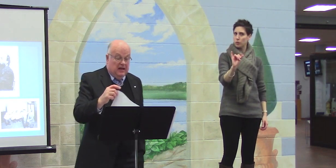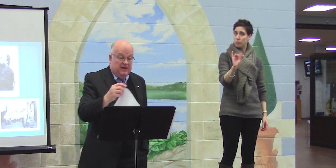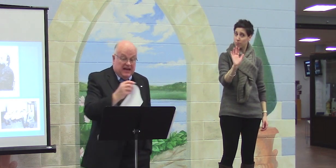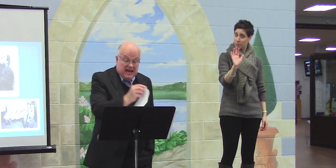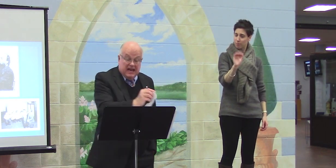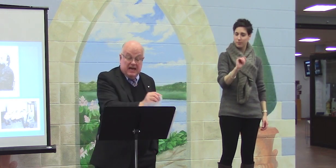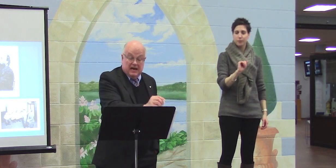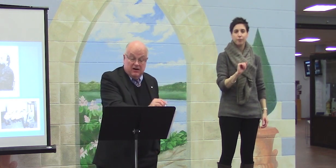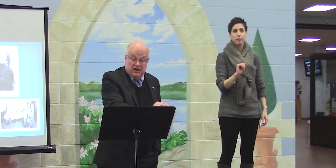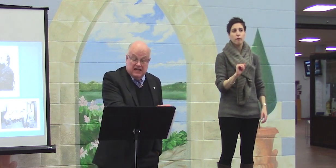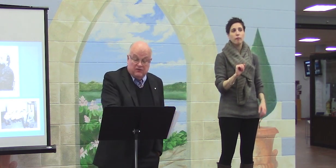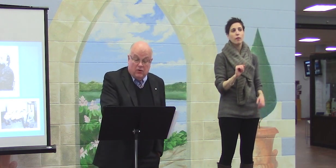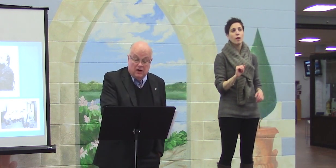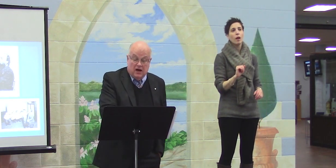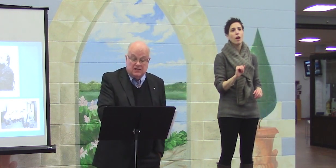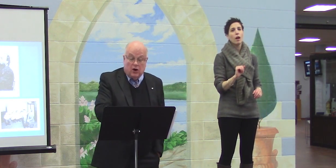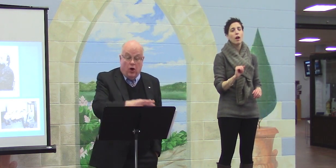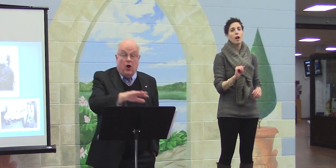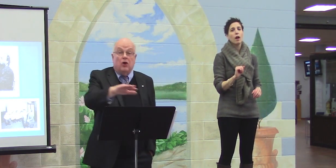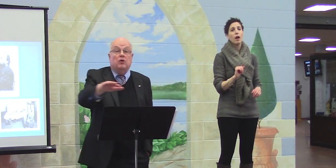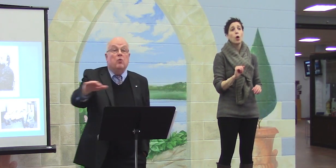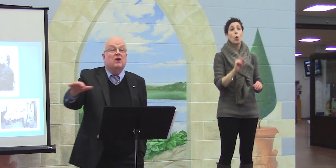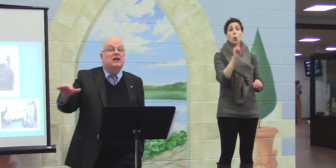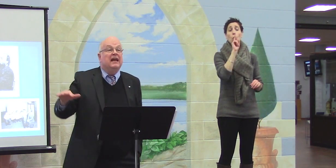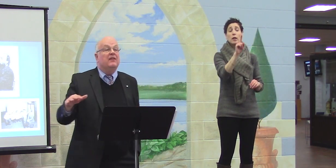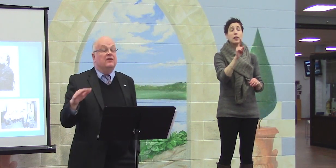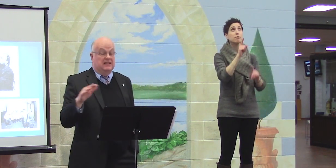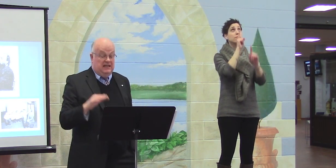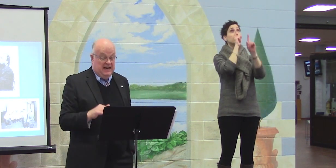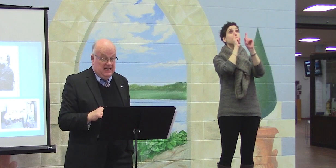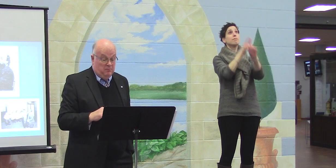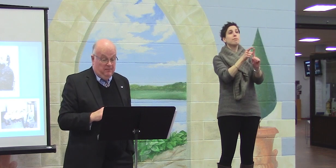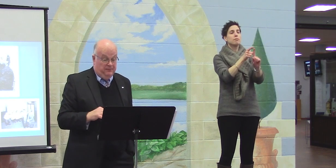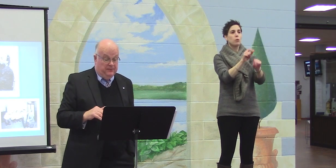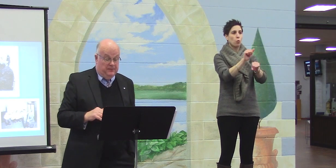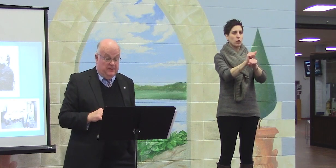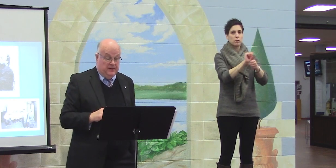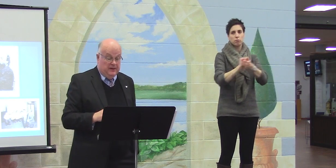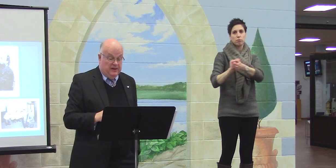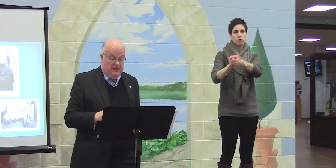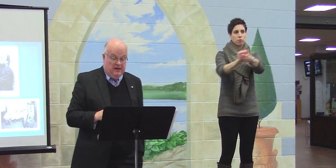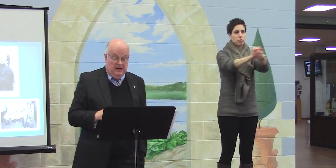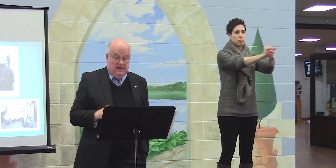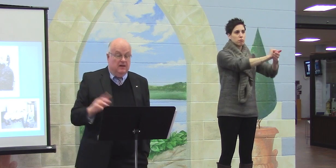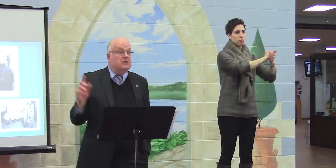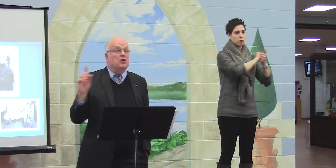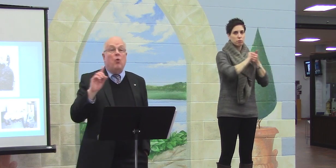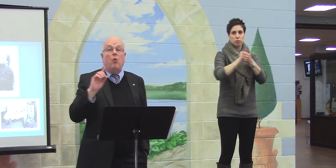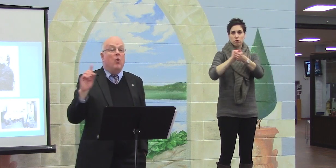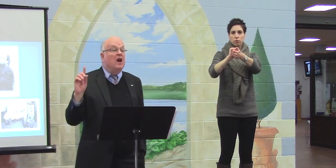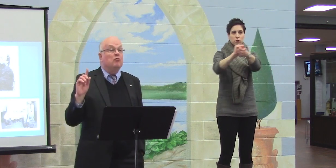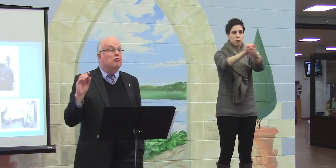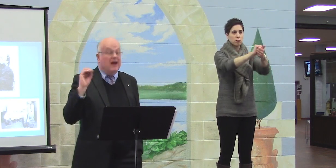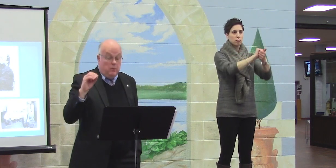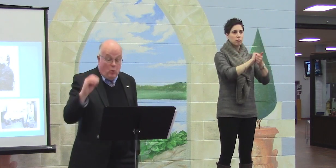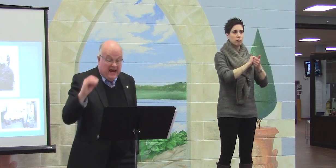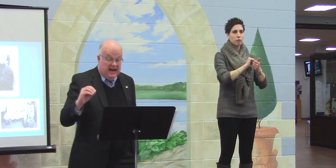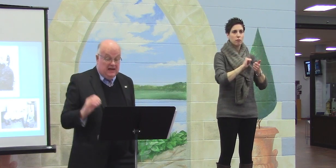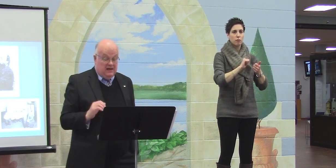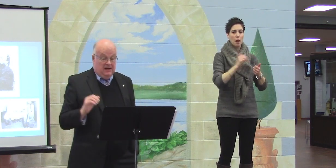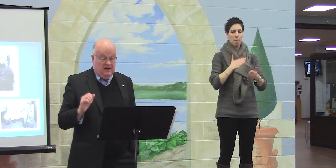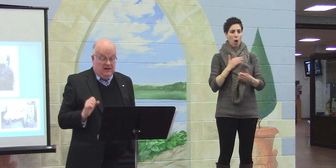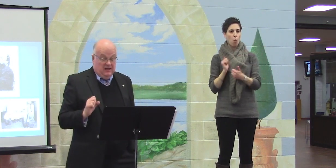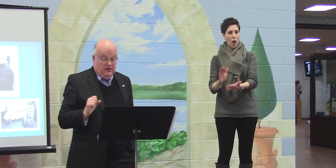The key here is for us all to work together as a team. There's no one right